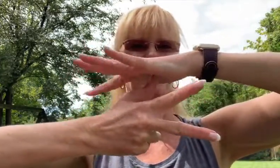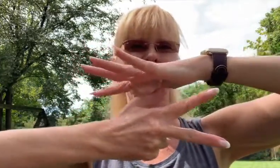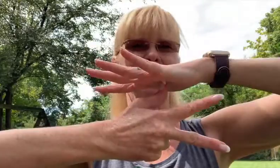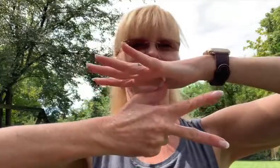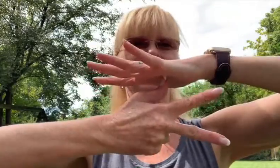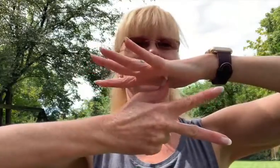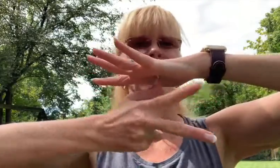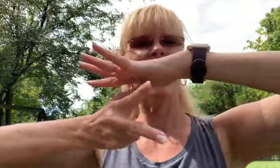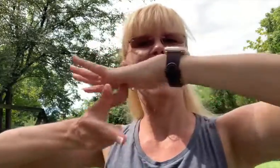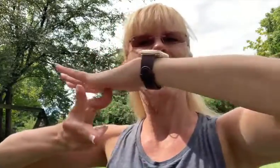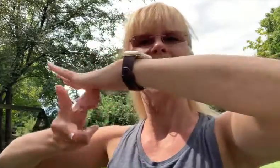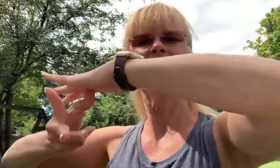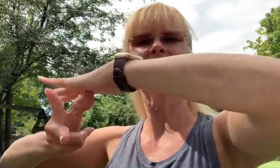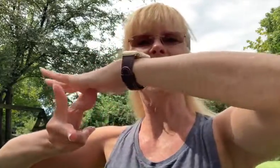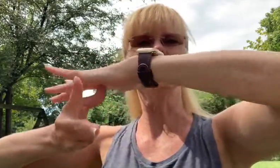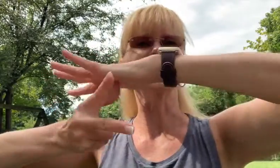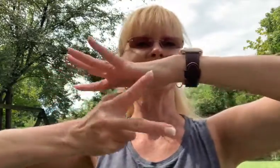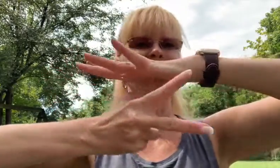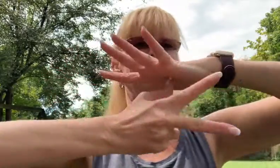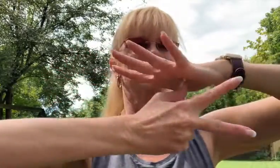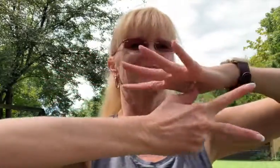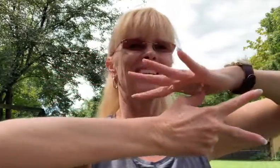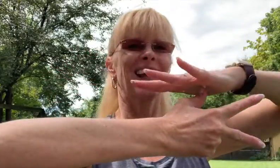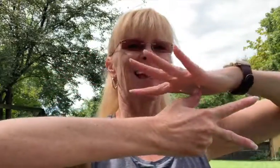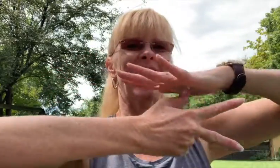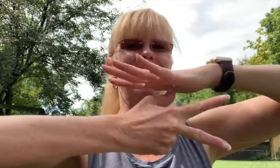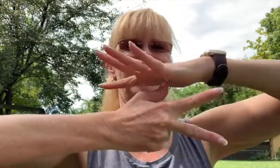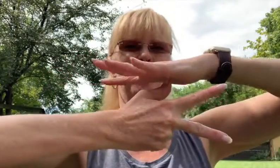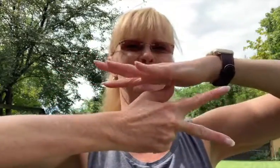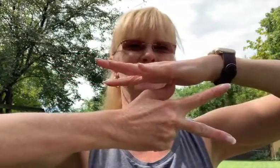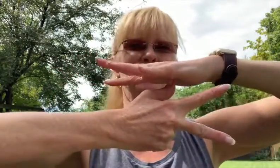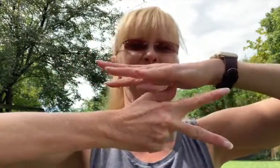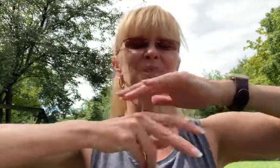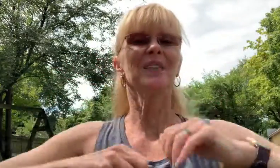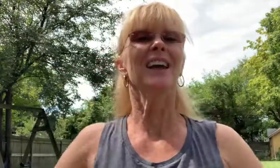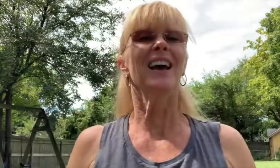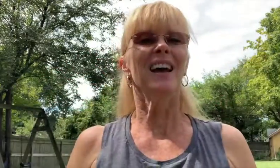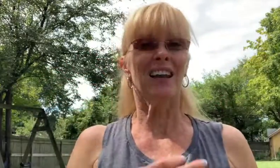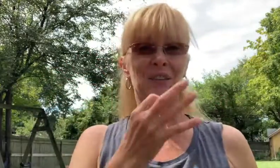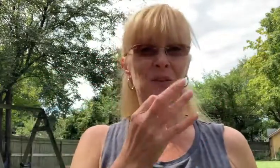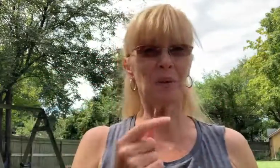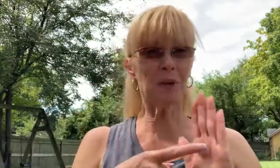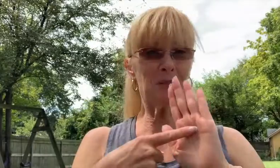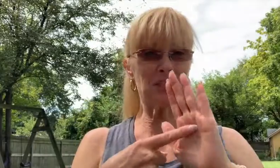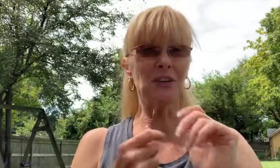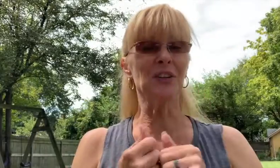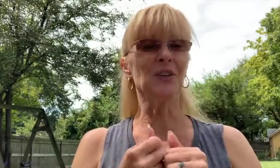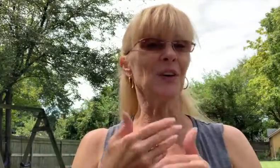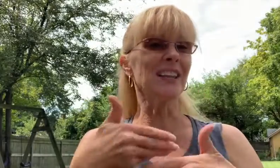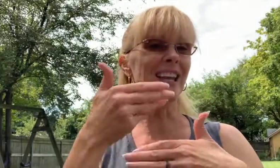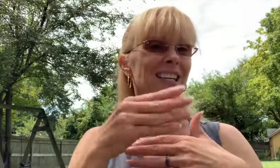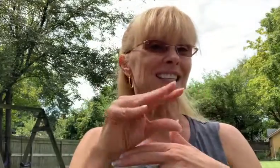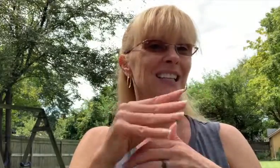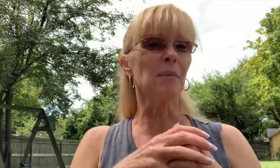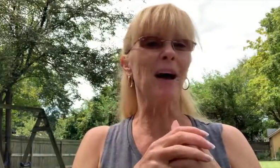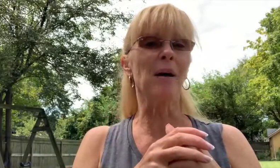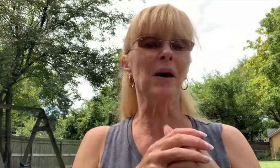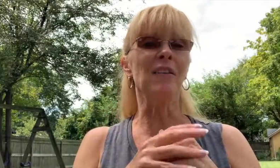fingers for helicopter. Helicopter. Now soon I'm going to be showing you in the next clip a